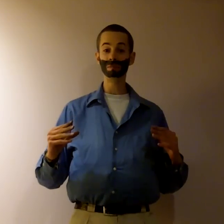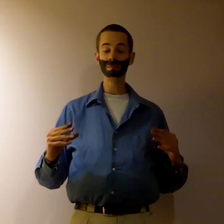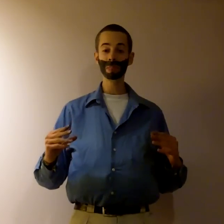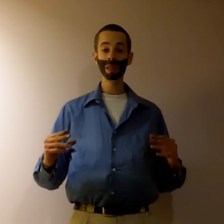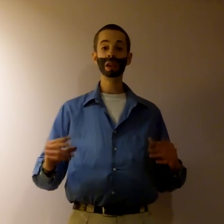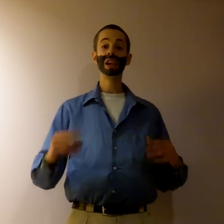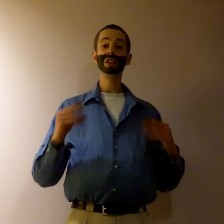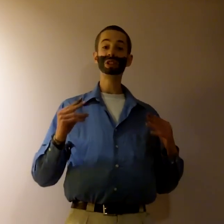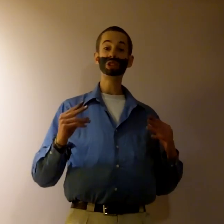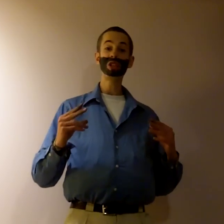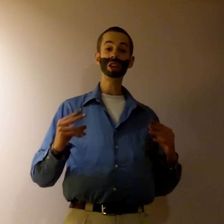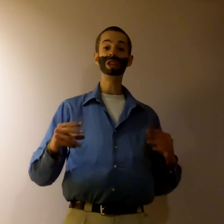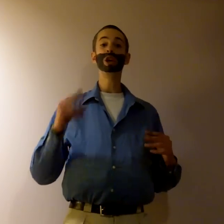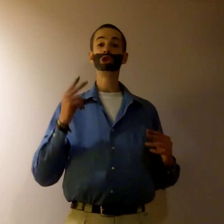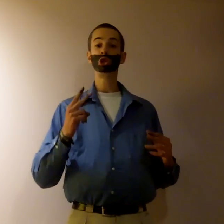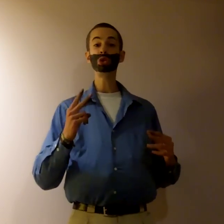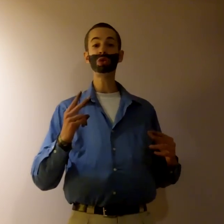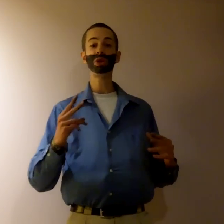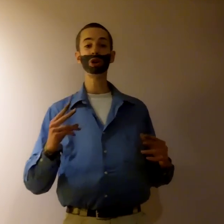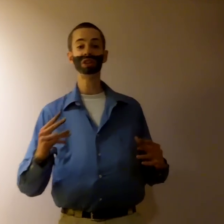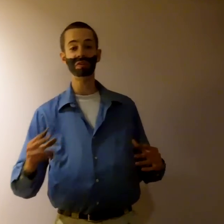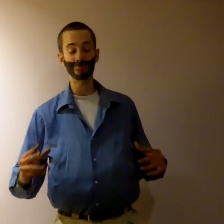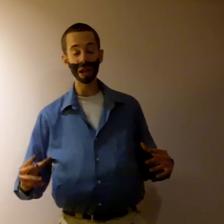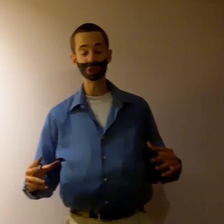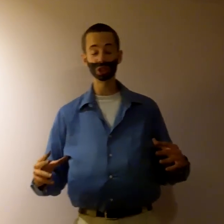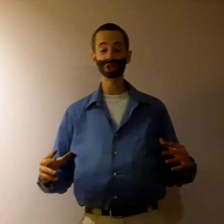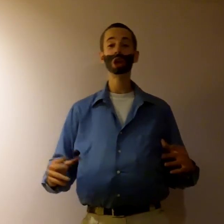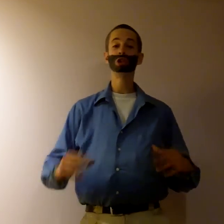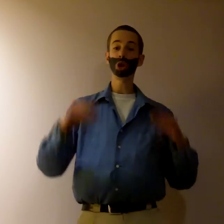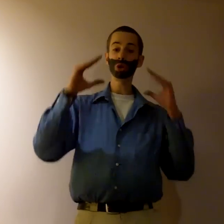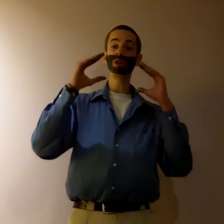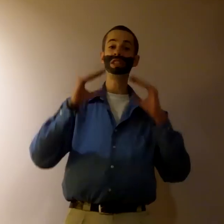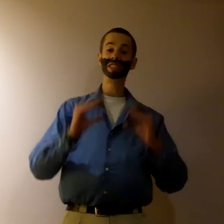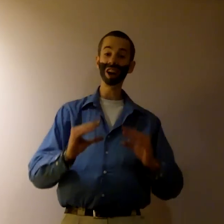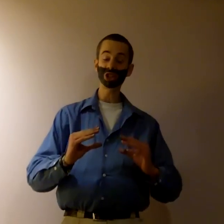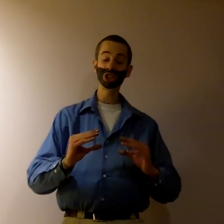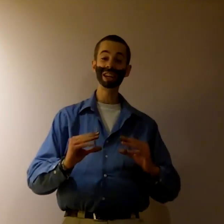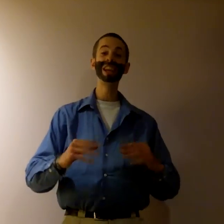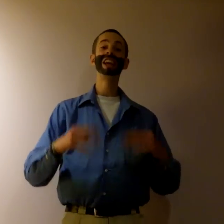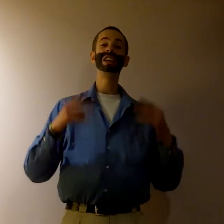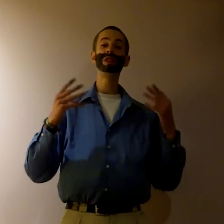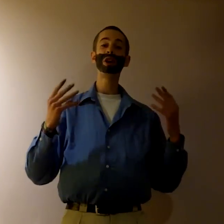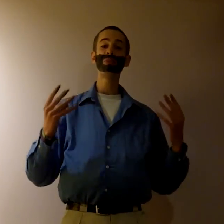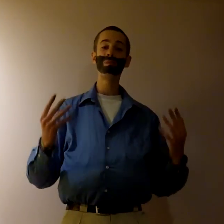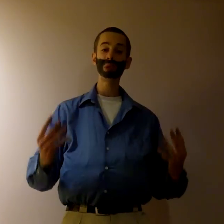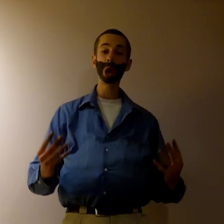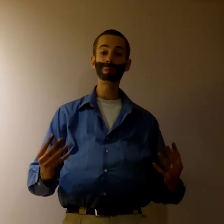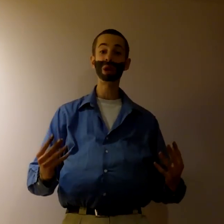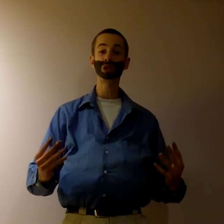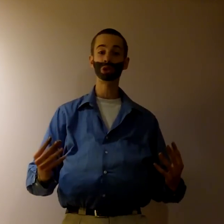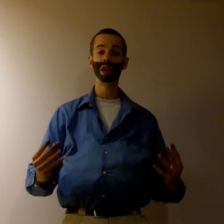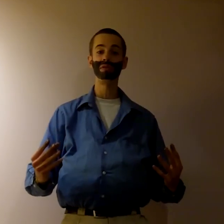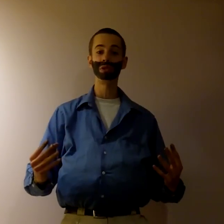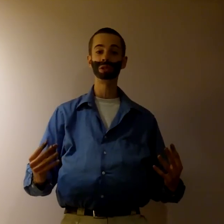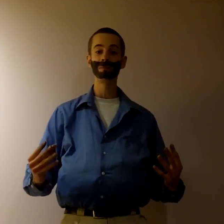In this study, two-thirds of patients showed a reduction in their blood pressure levels.